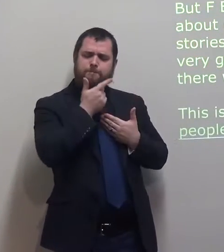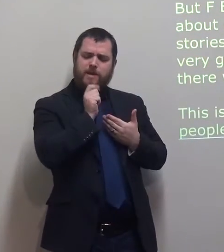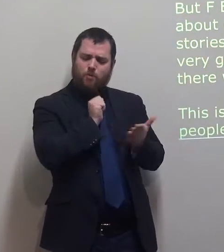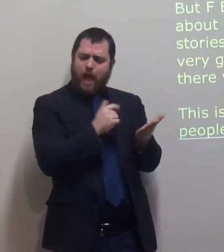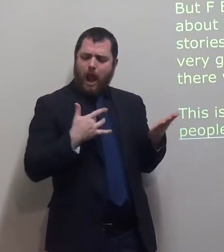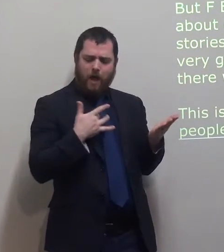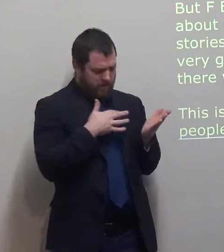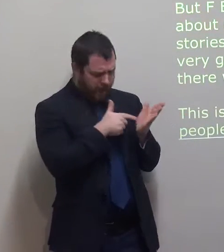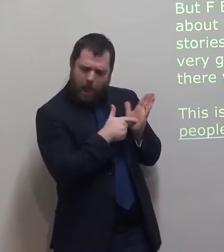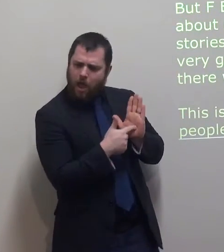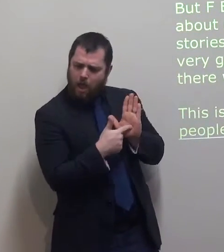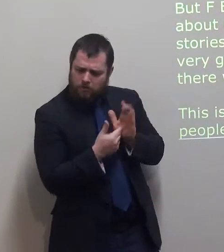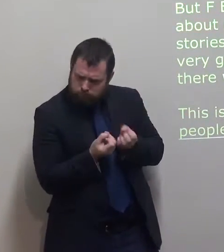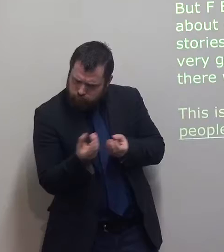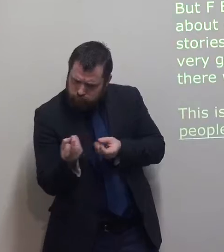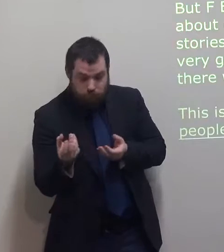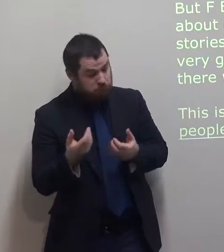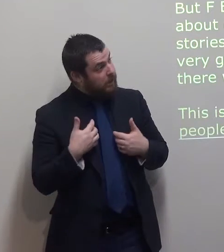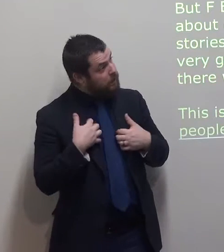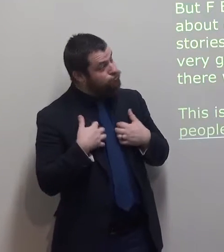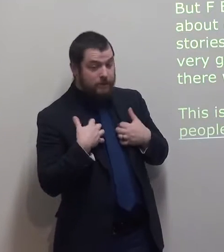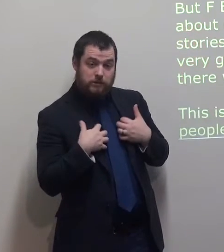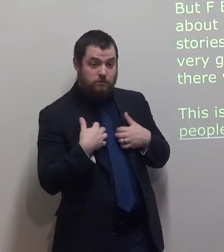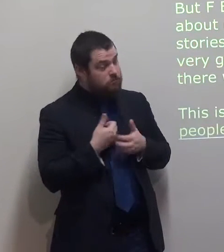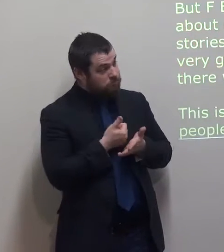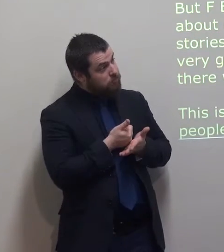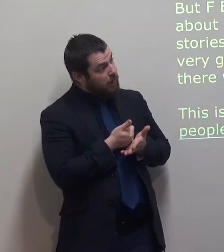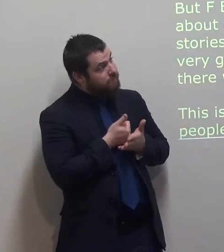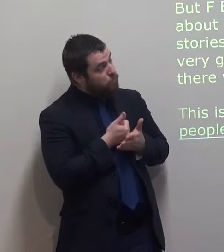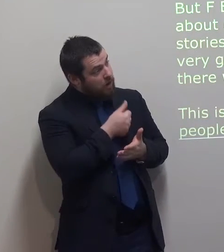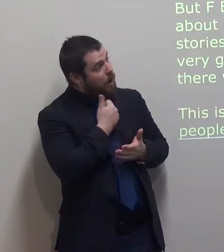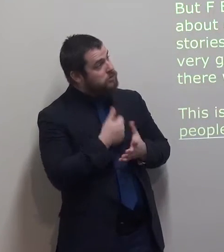They were very good and very helpful. But there was not much doctrine.